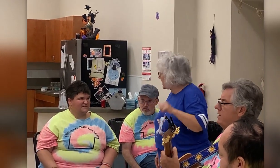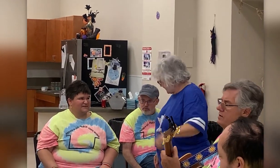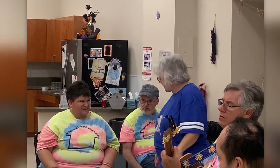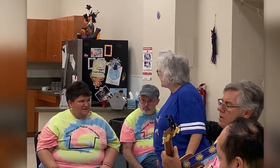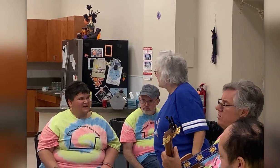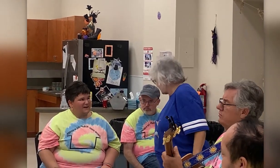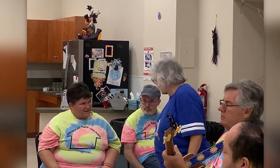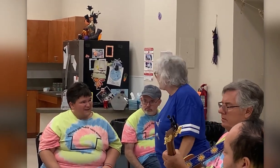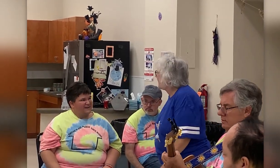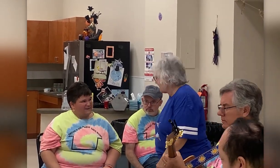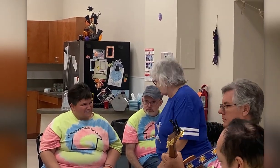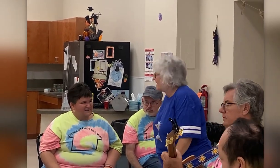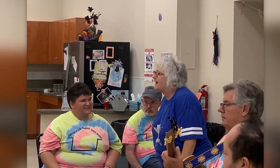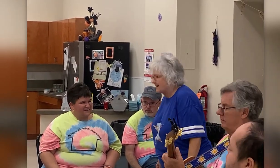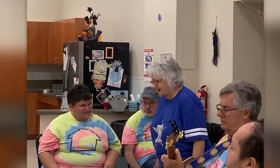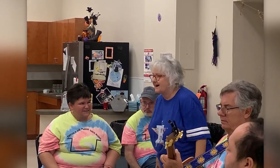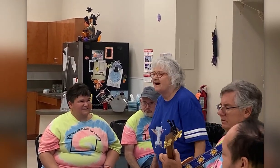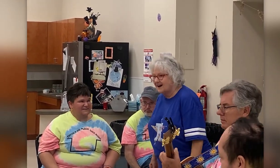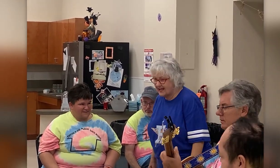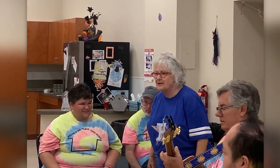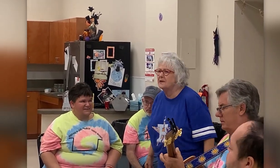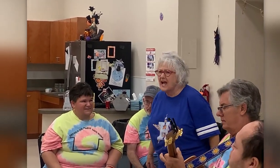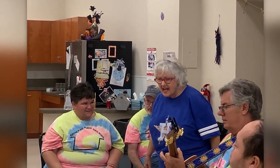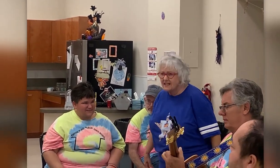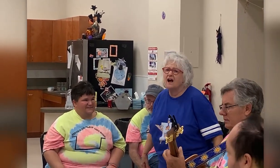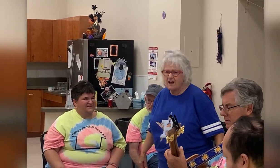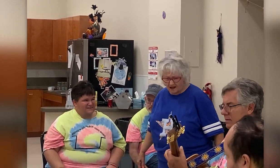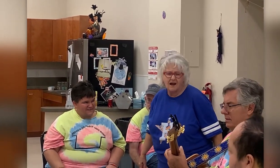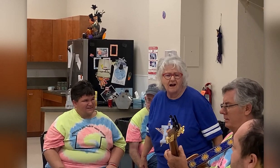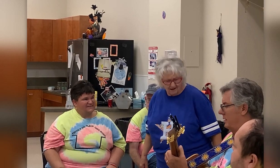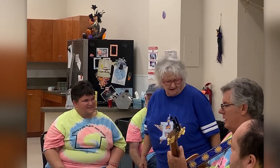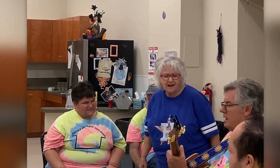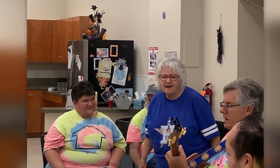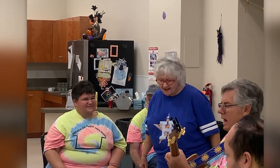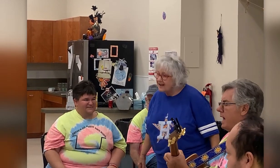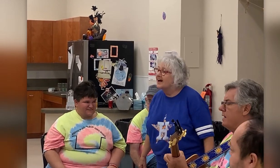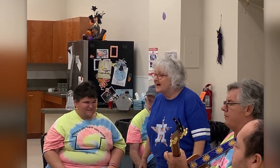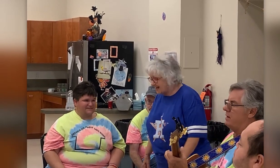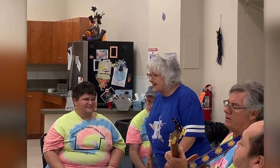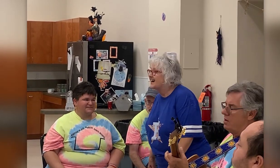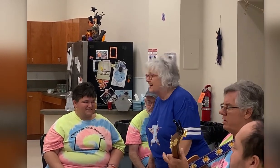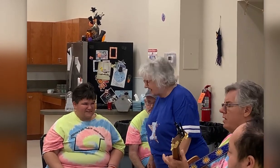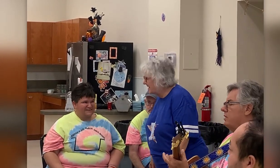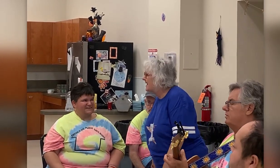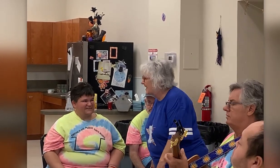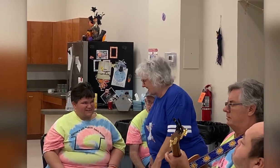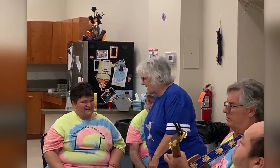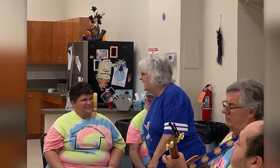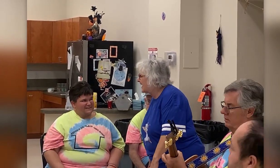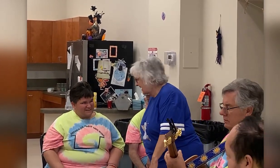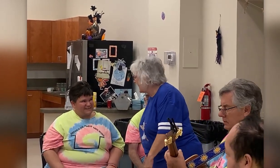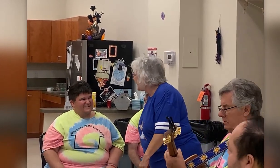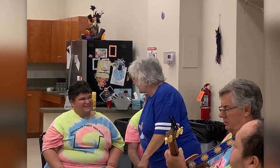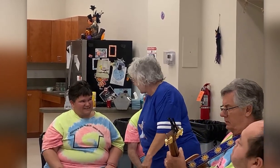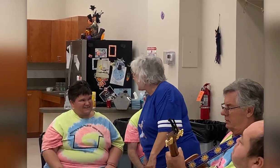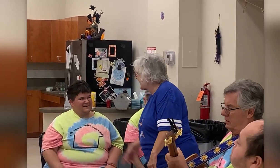No you're gaunt No you're gaunt